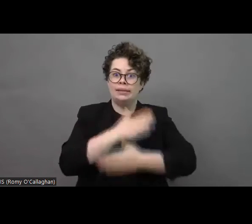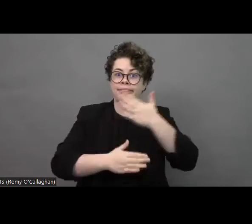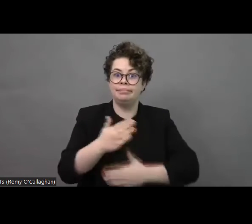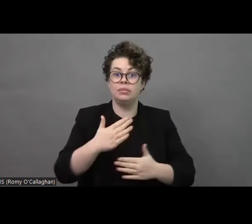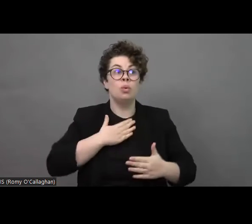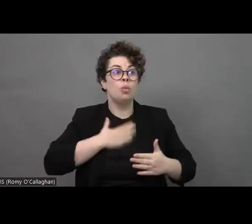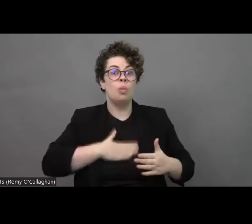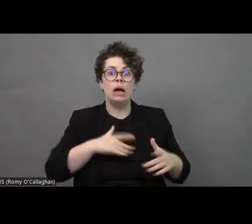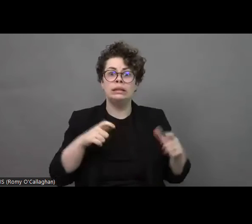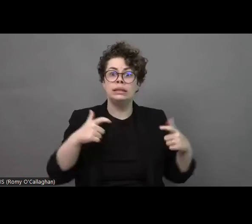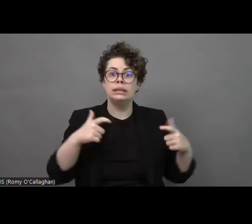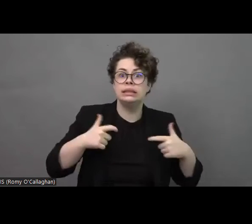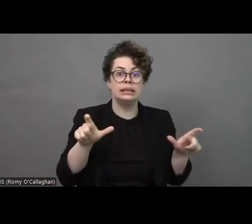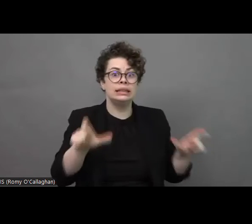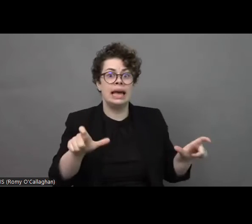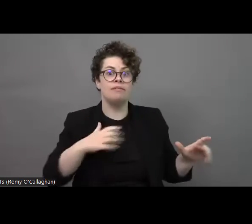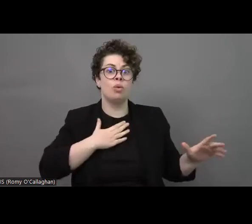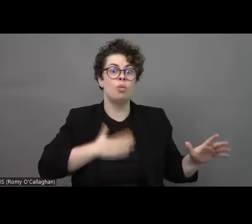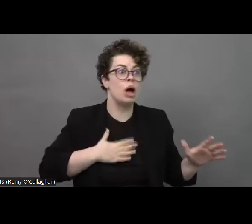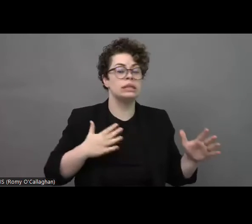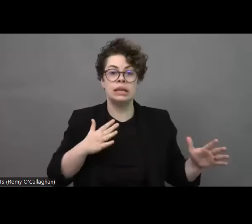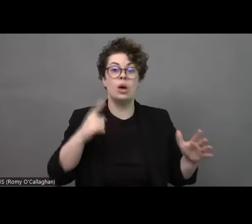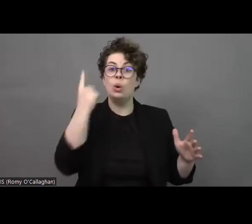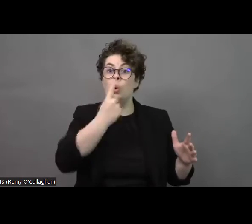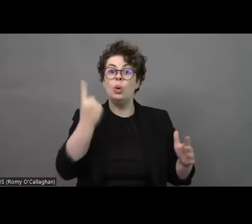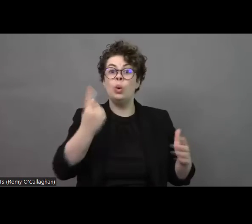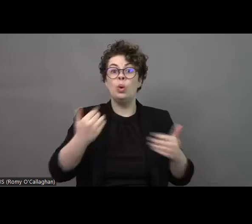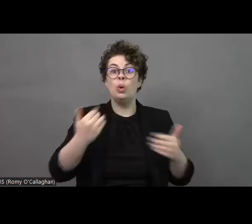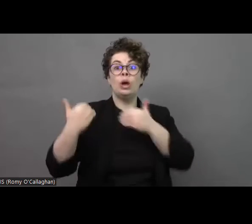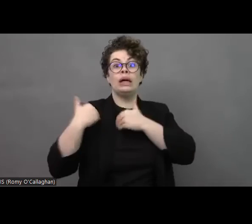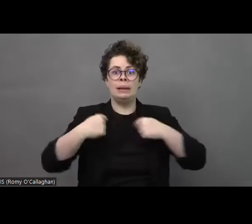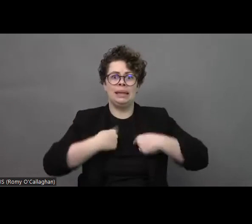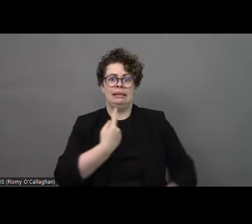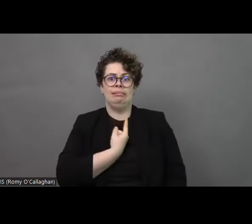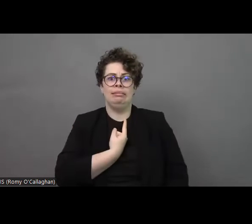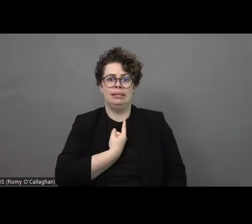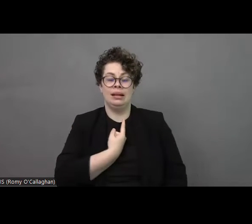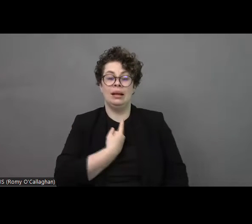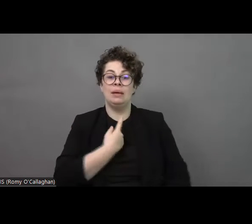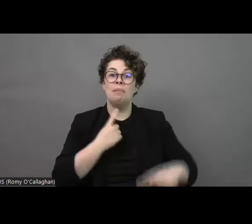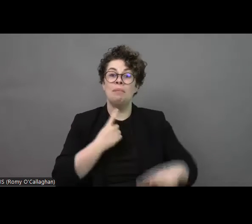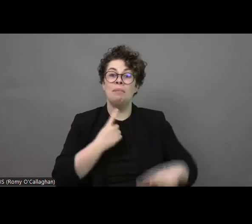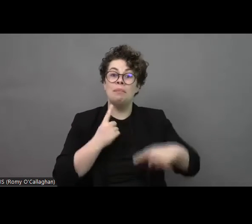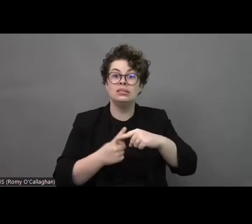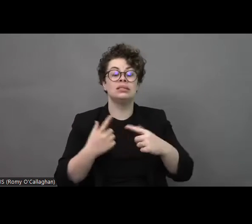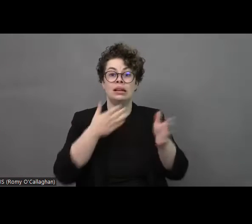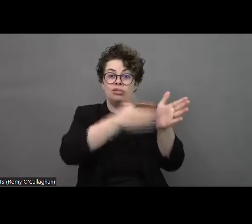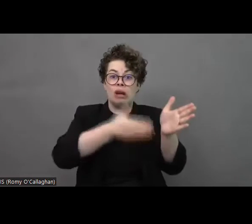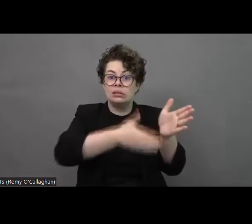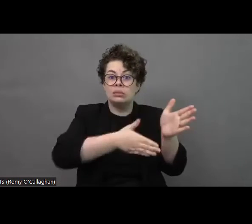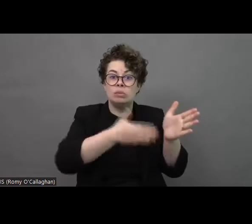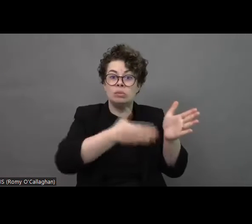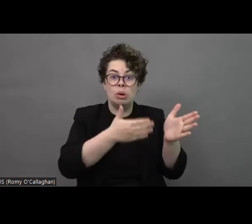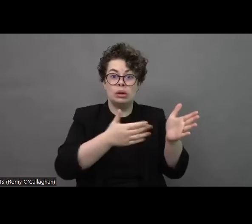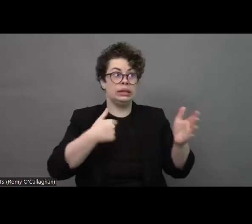the burden of seeking safety often falls onto the people themselves, all the while having to negotiate inaccessible transports,